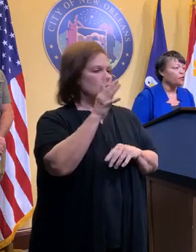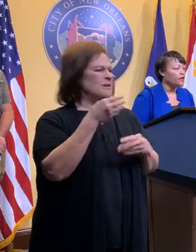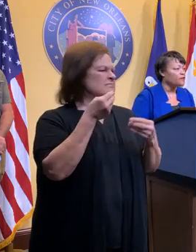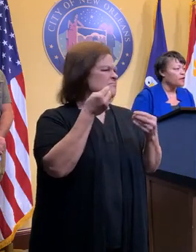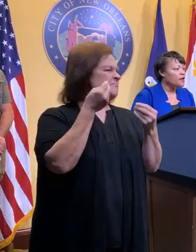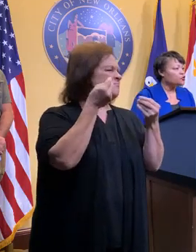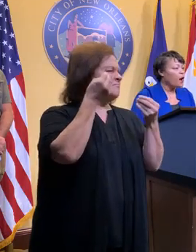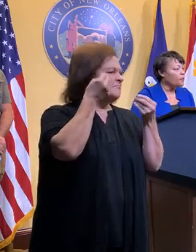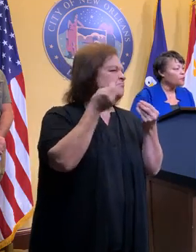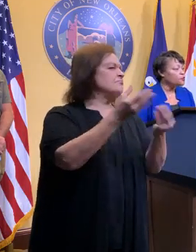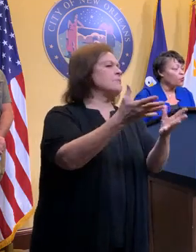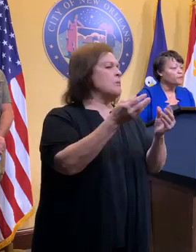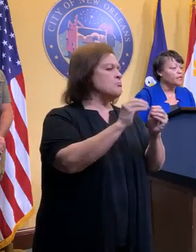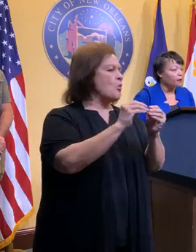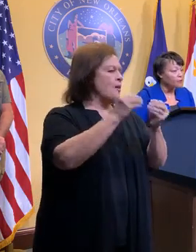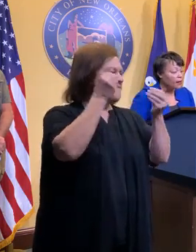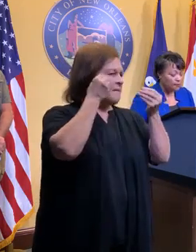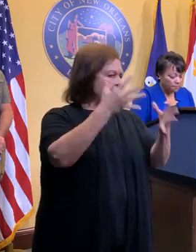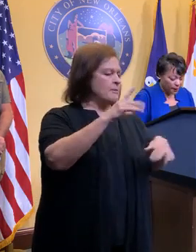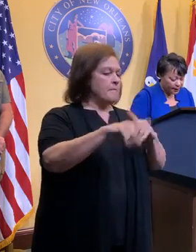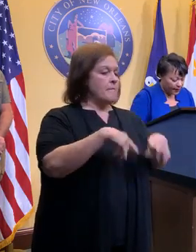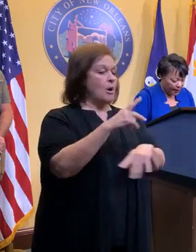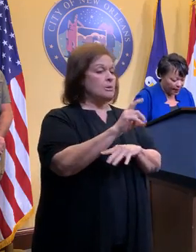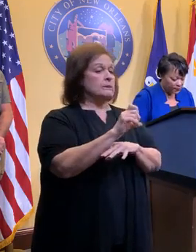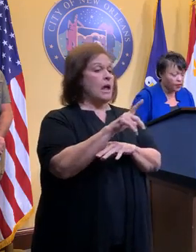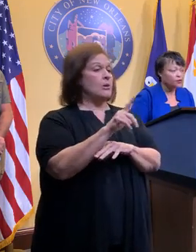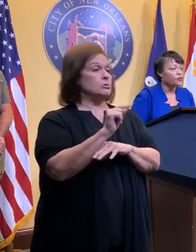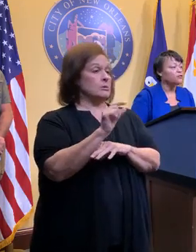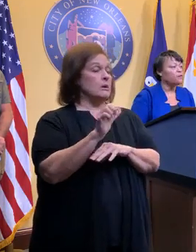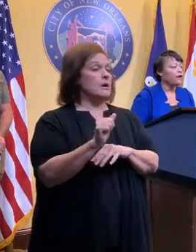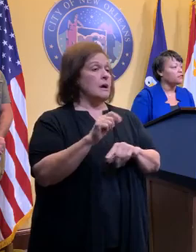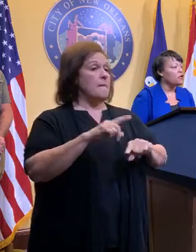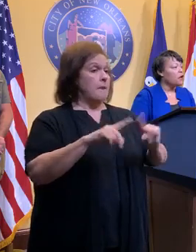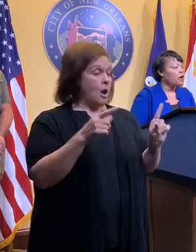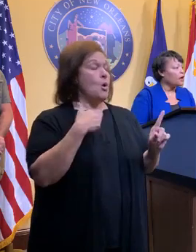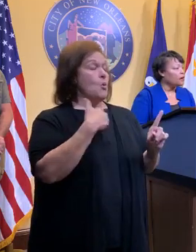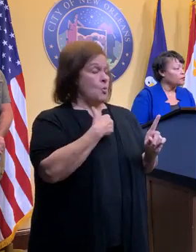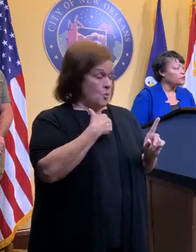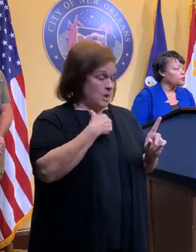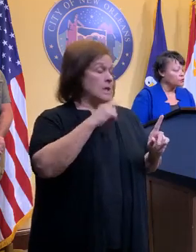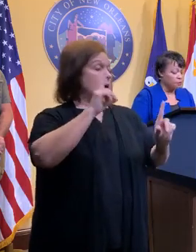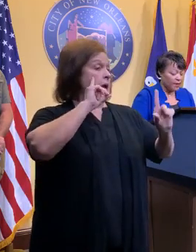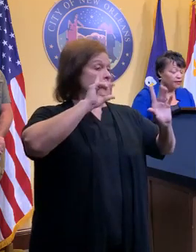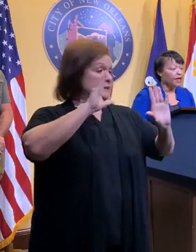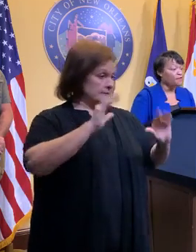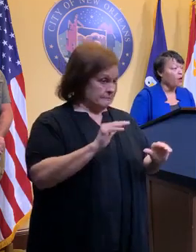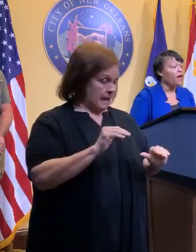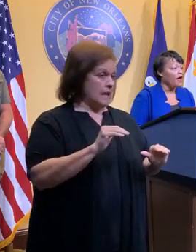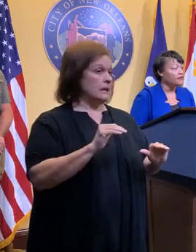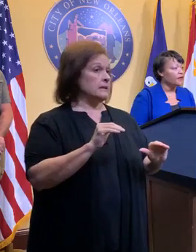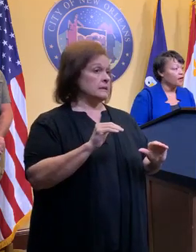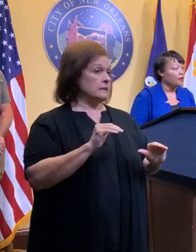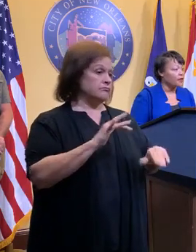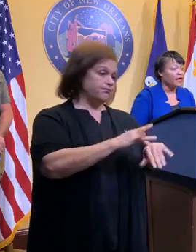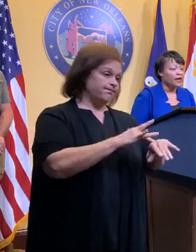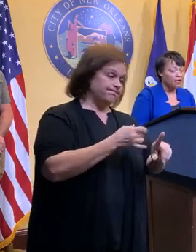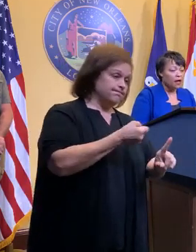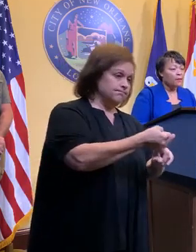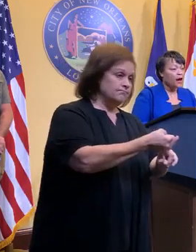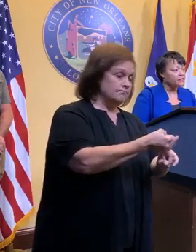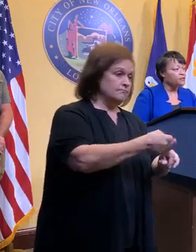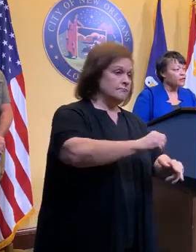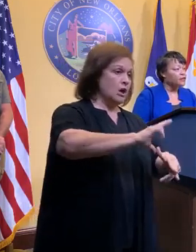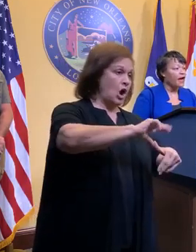associated with Tropical Storm Delta. But again, we do expect her to make landfall as a